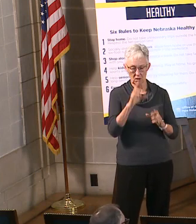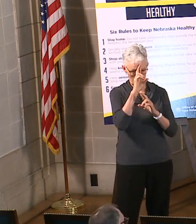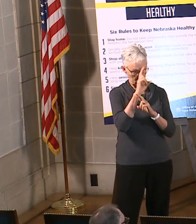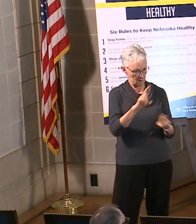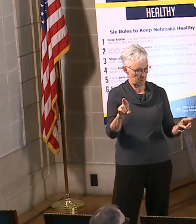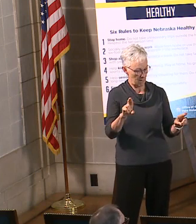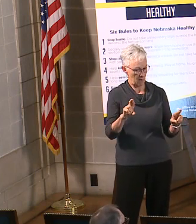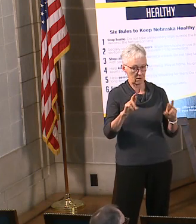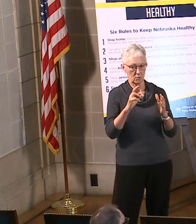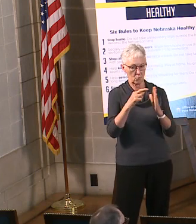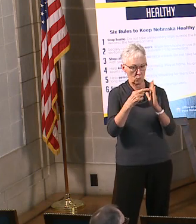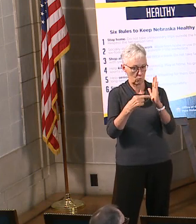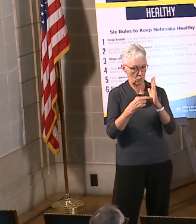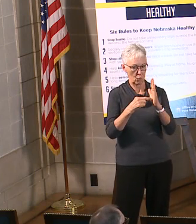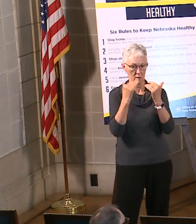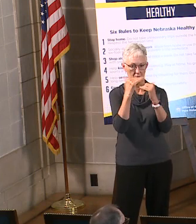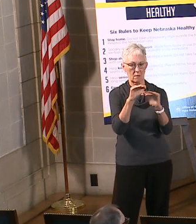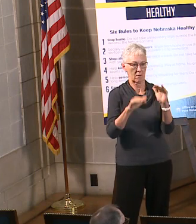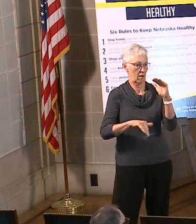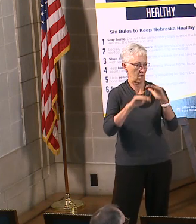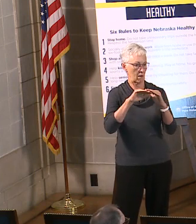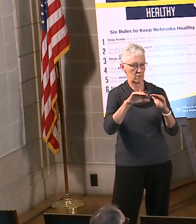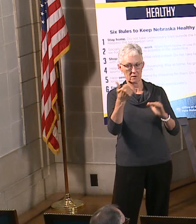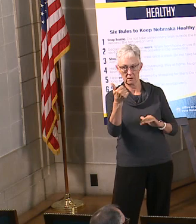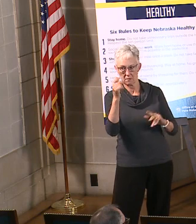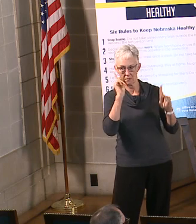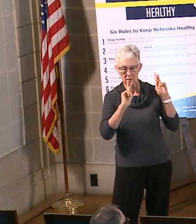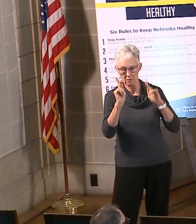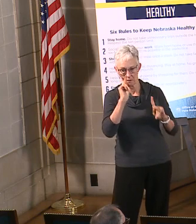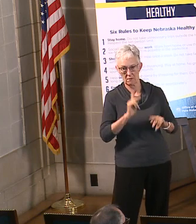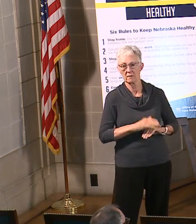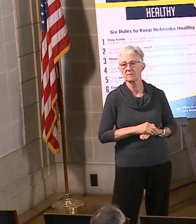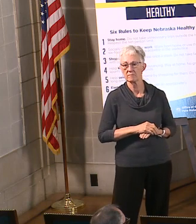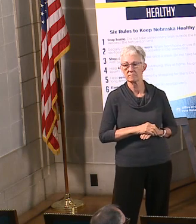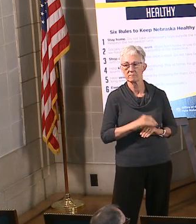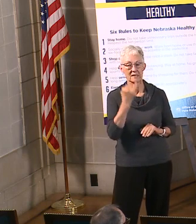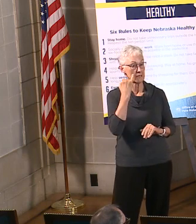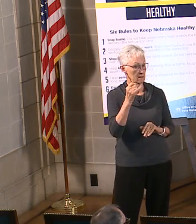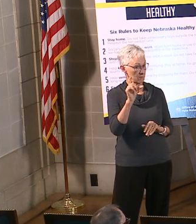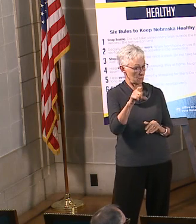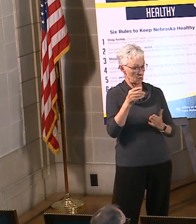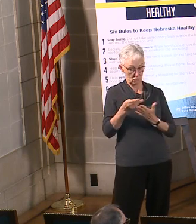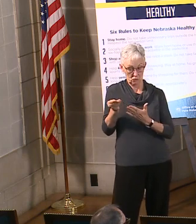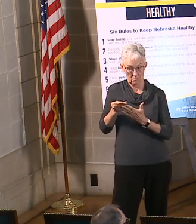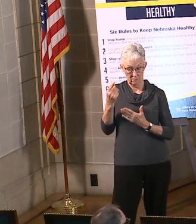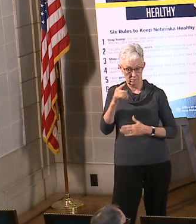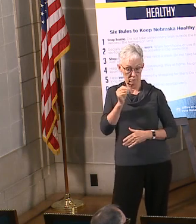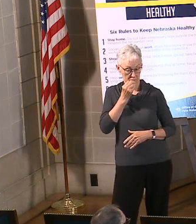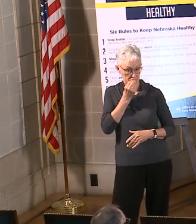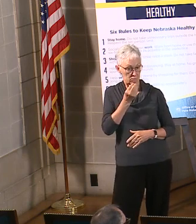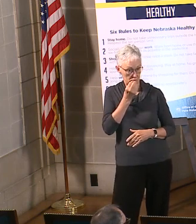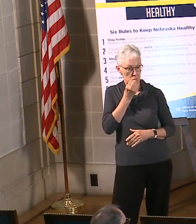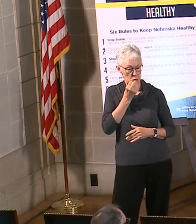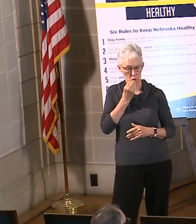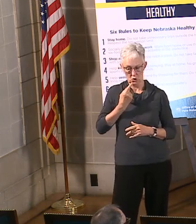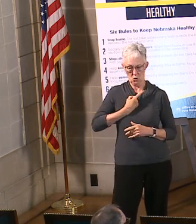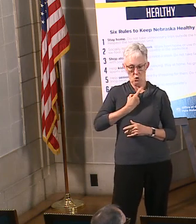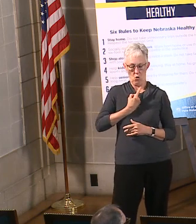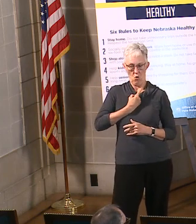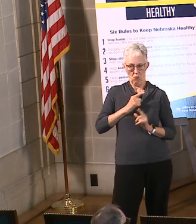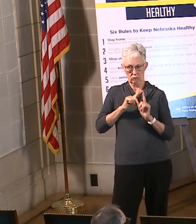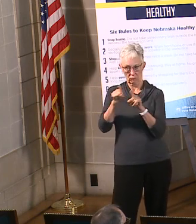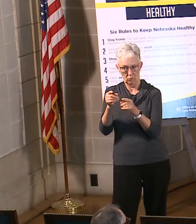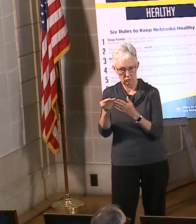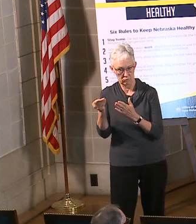shop, shop once a week. Have a list. Be efficient. Don't take the whole family. Help kids by keeping them at home to play